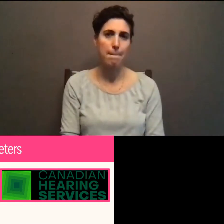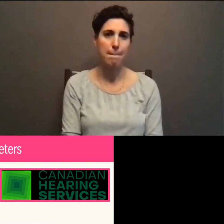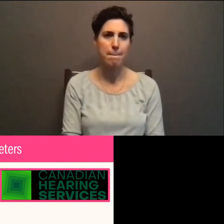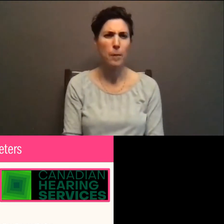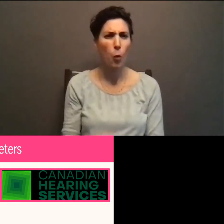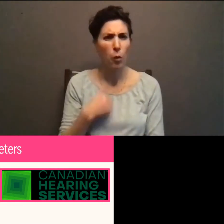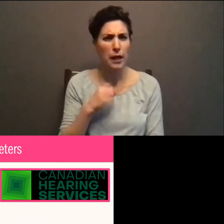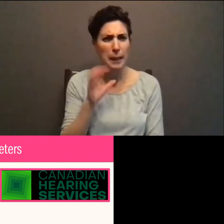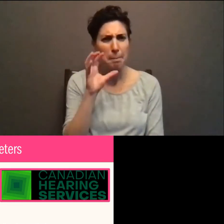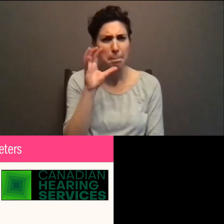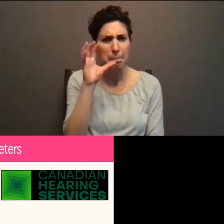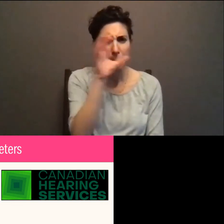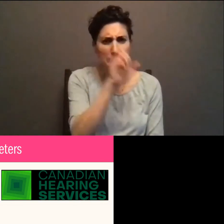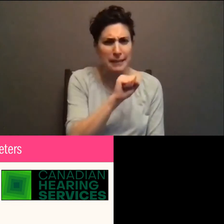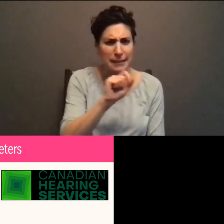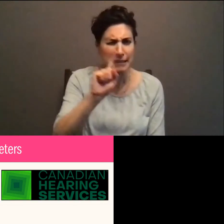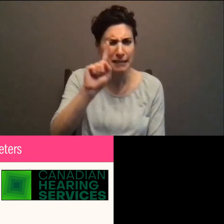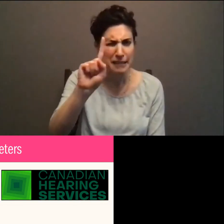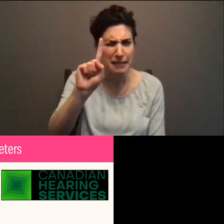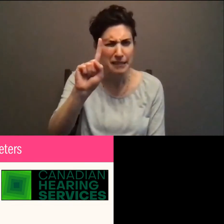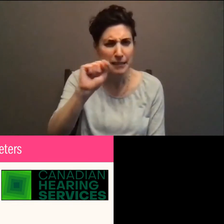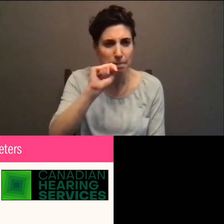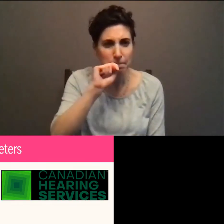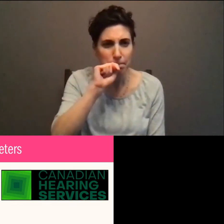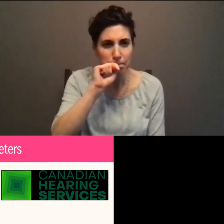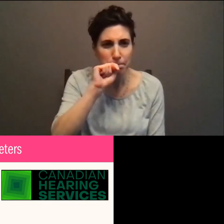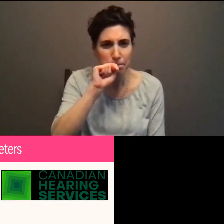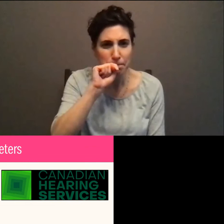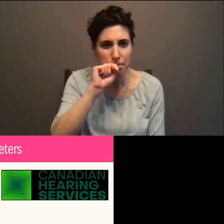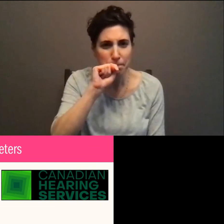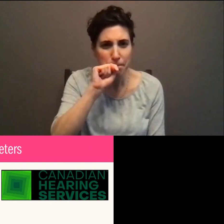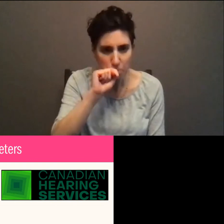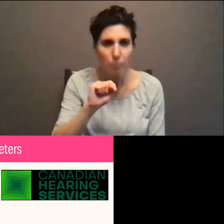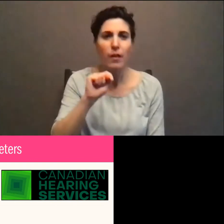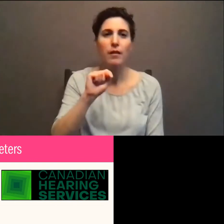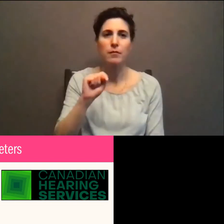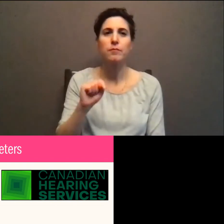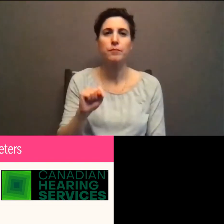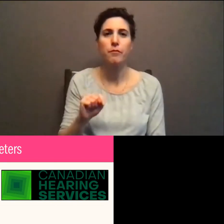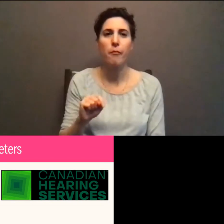I miss Sina. Yeah. All right. So, um,